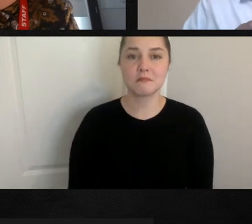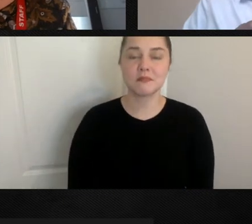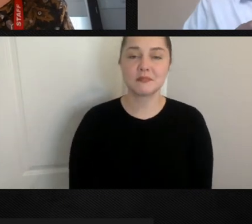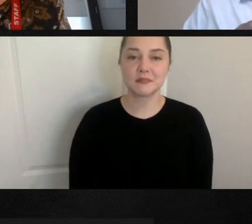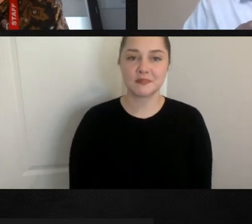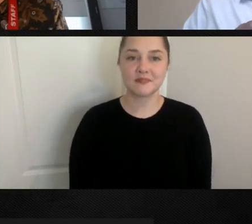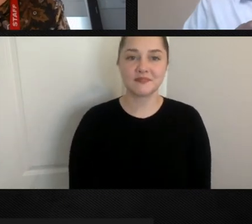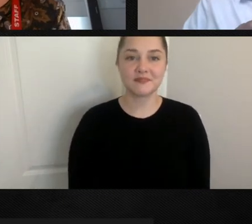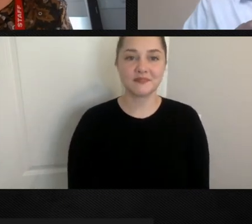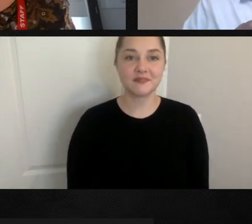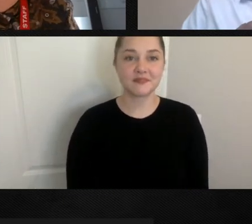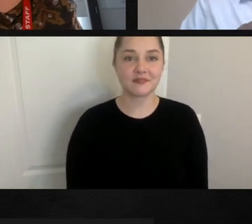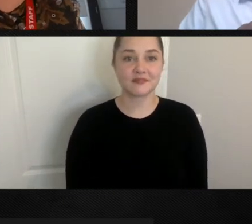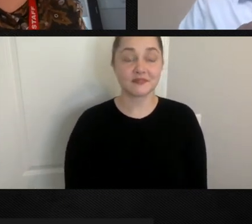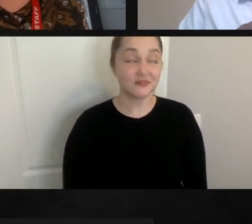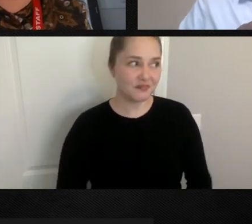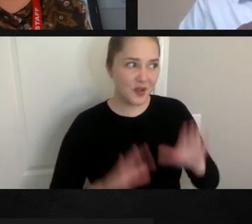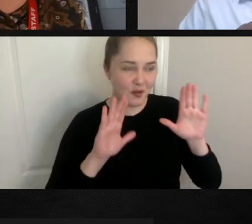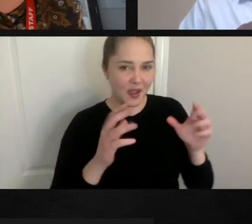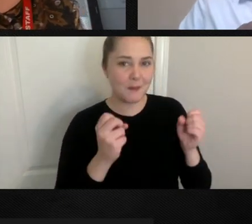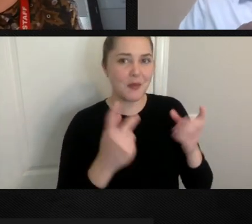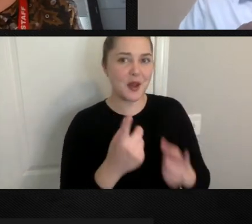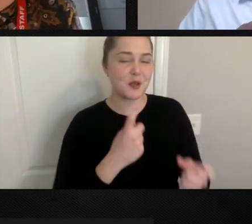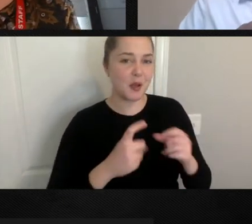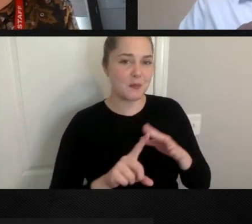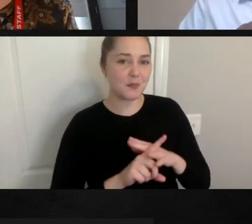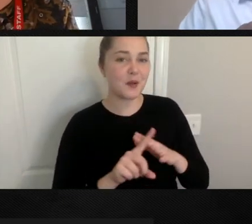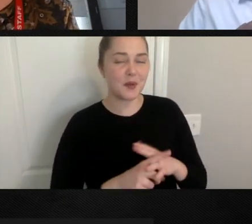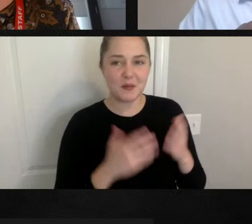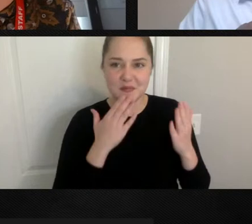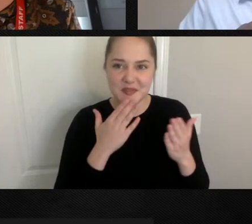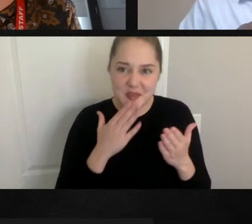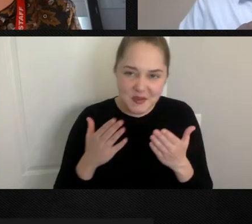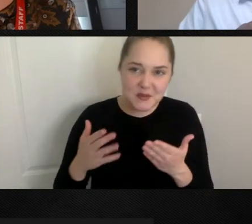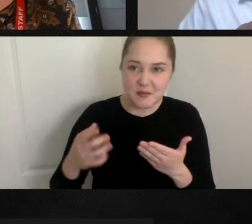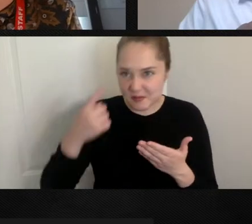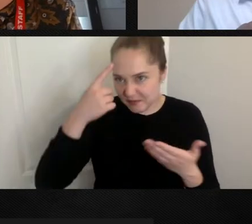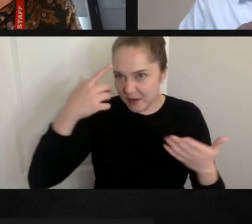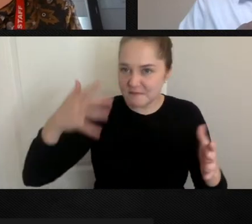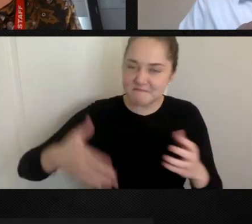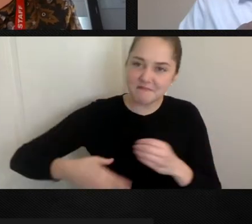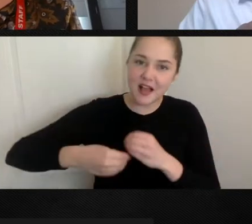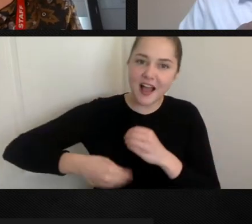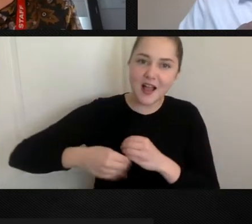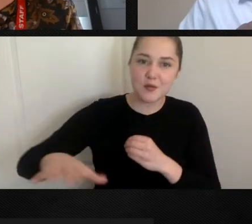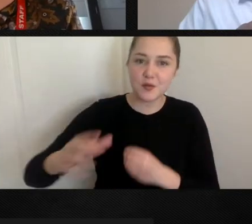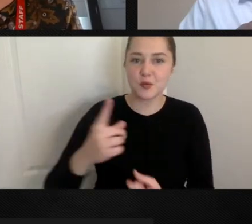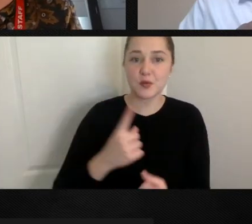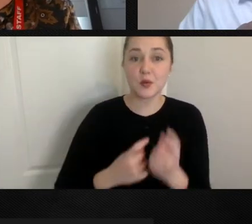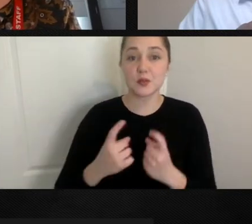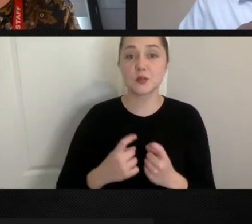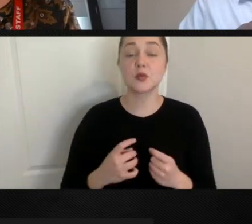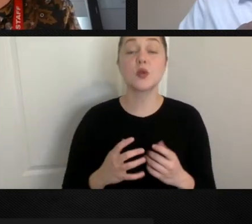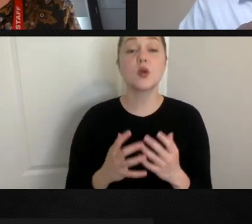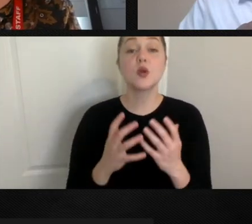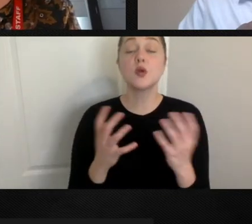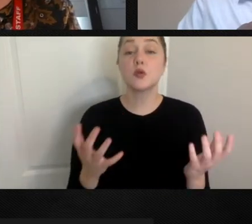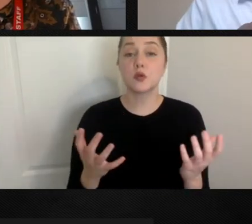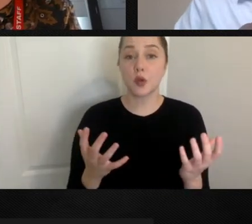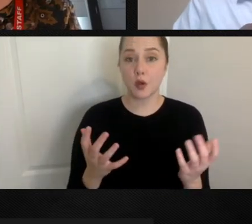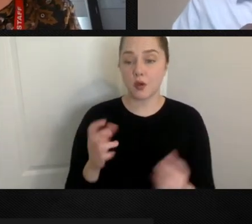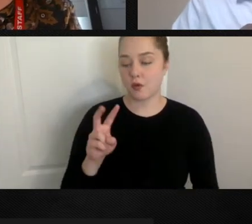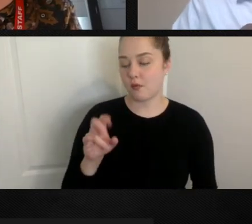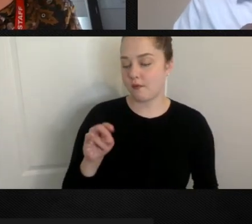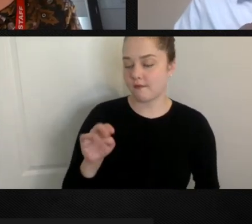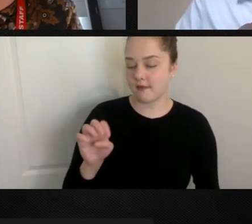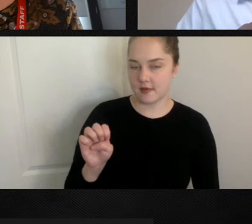Great. So we do have quite a few questions that came through. Thank you all so much for fielding those. So Vince, Tim is